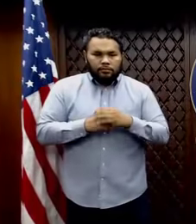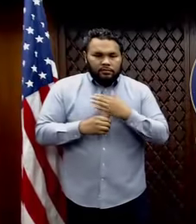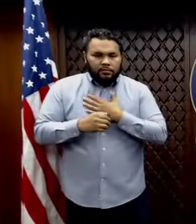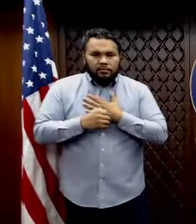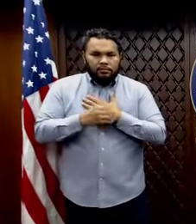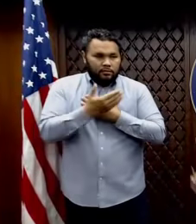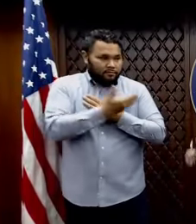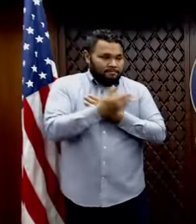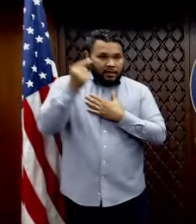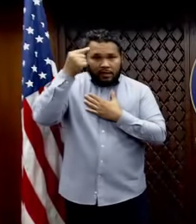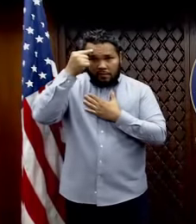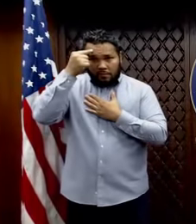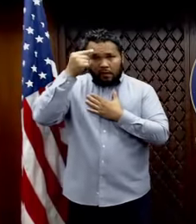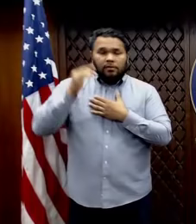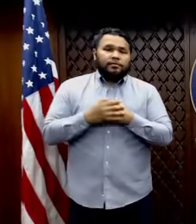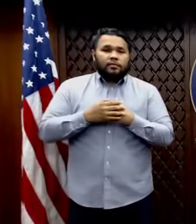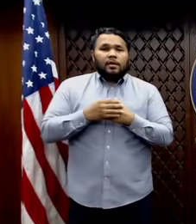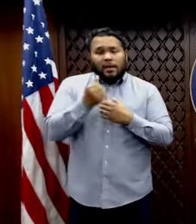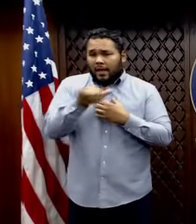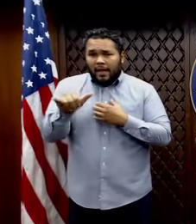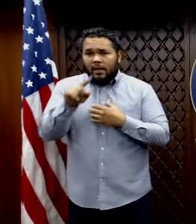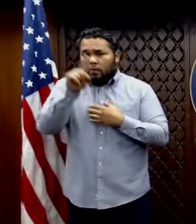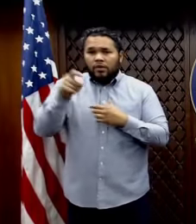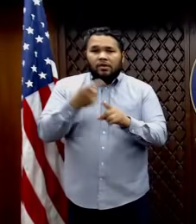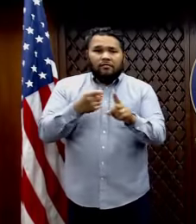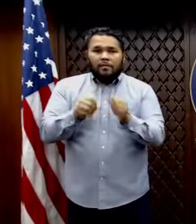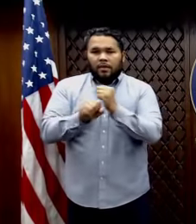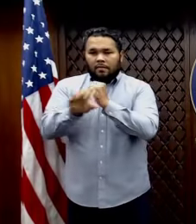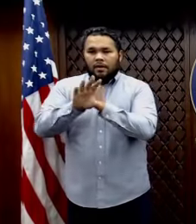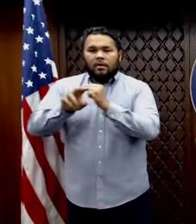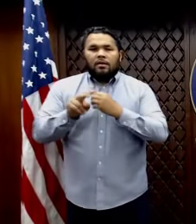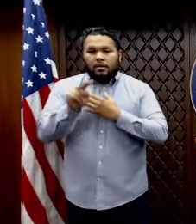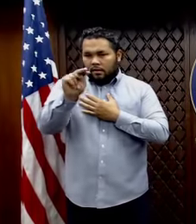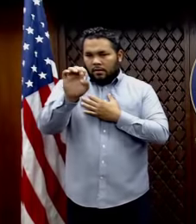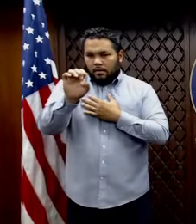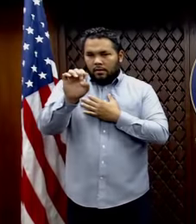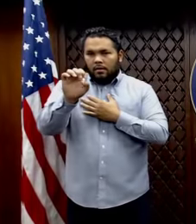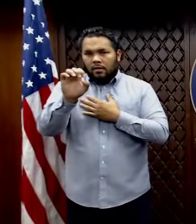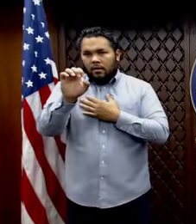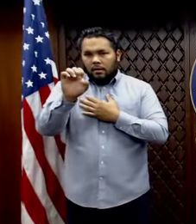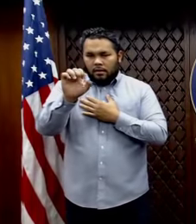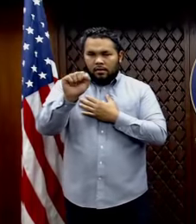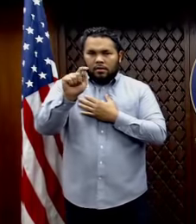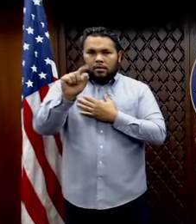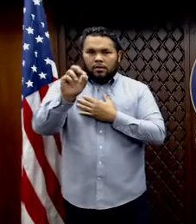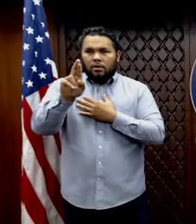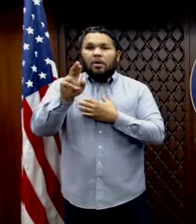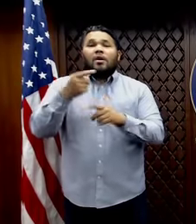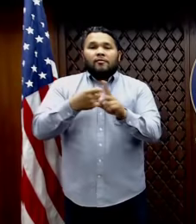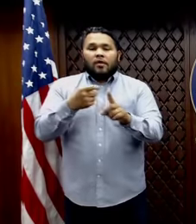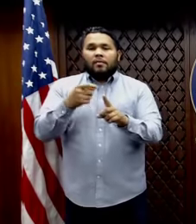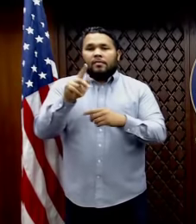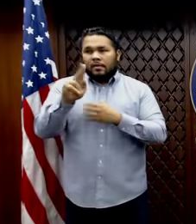Any questions from the media? Mr. Lacazzo from KUAM News. Yes. Thank you, Governor.